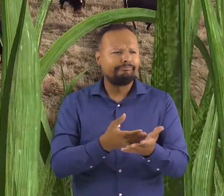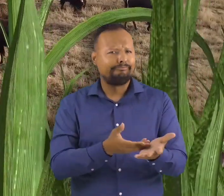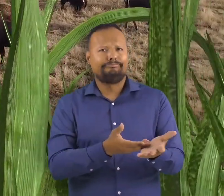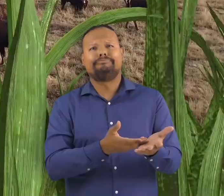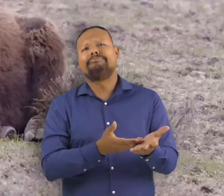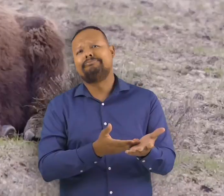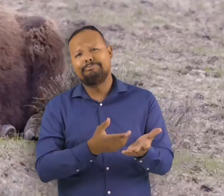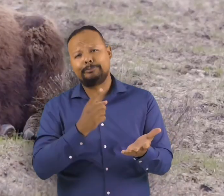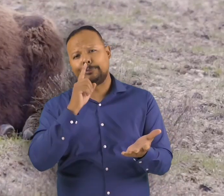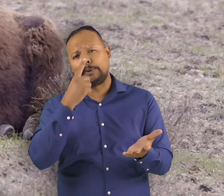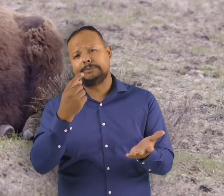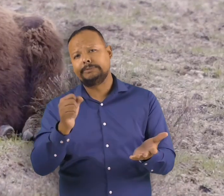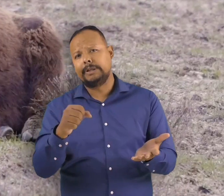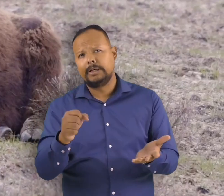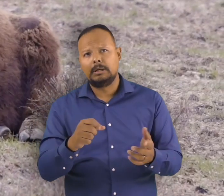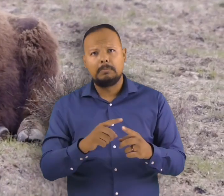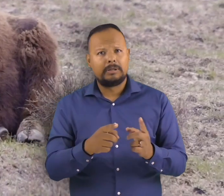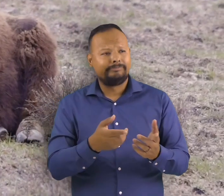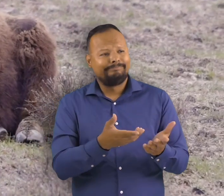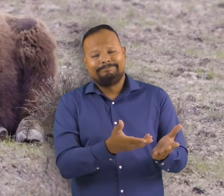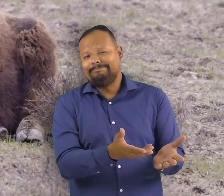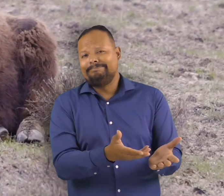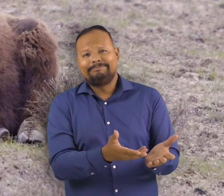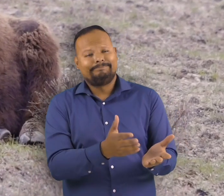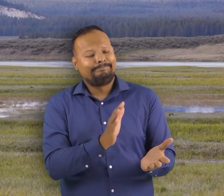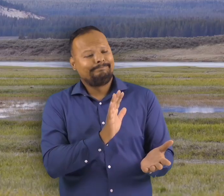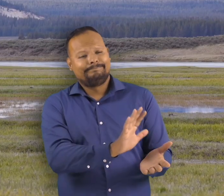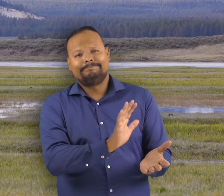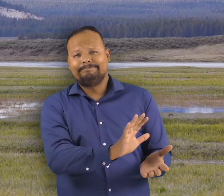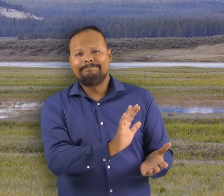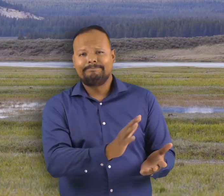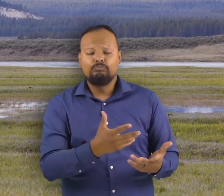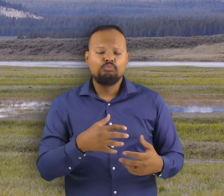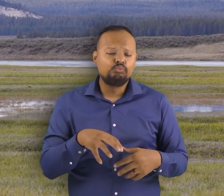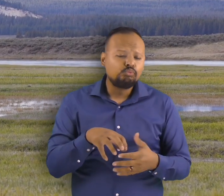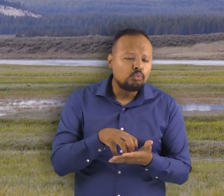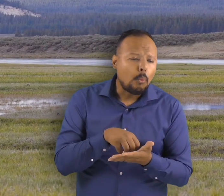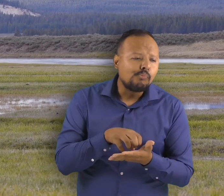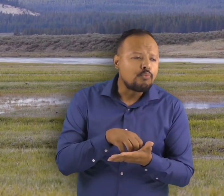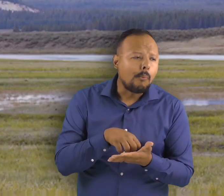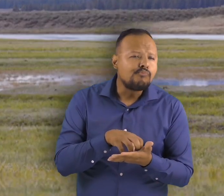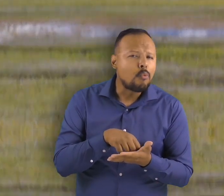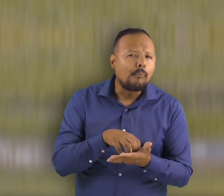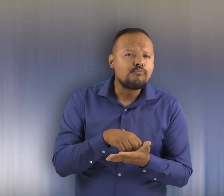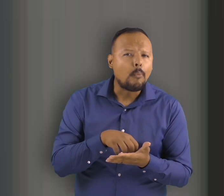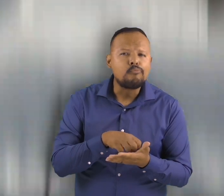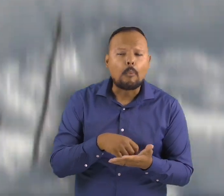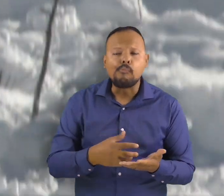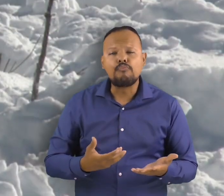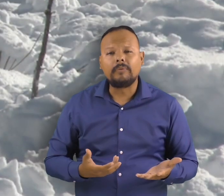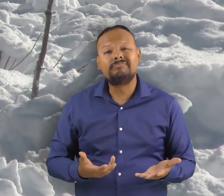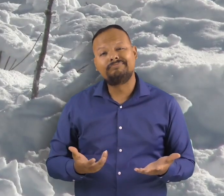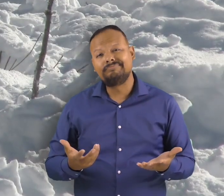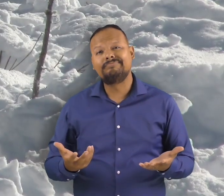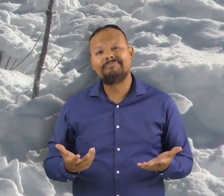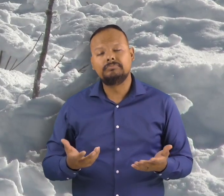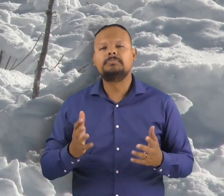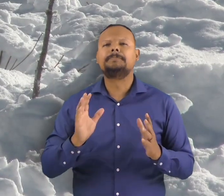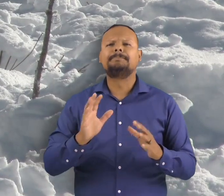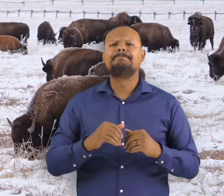which bison probably do since they like to eat so much of it but what happens